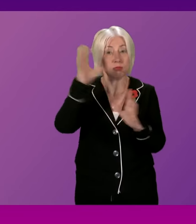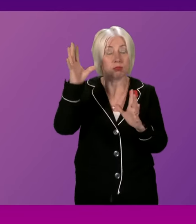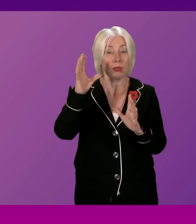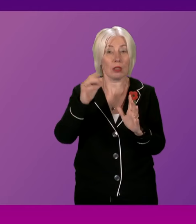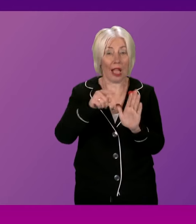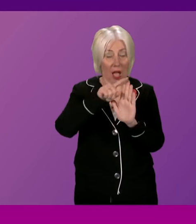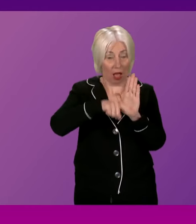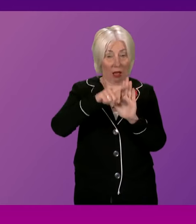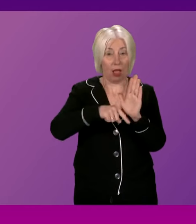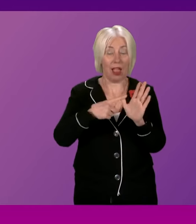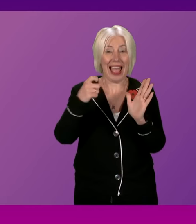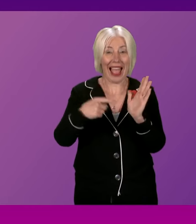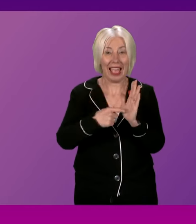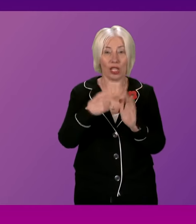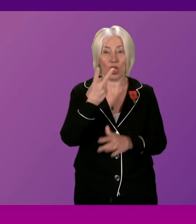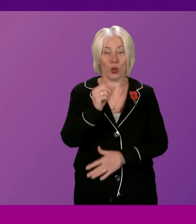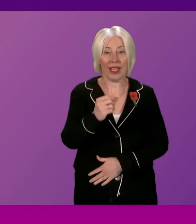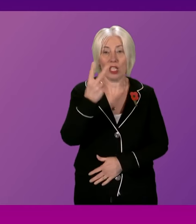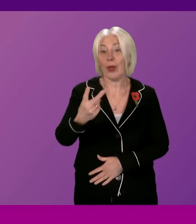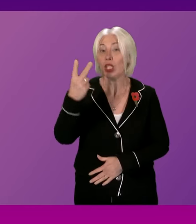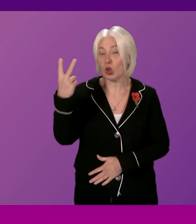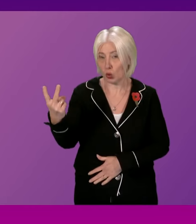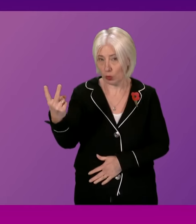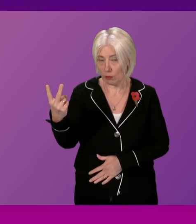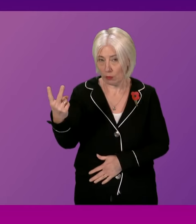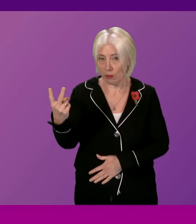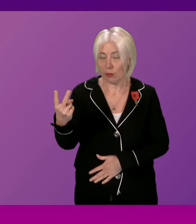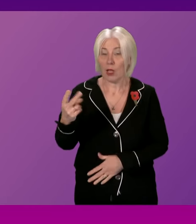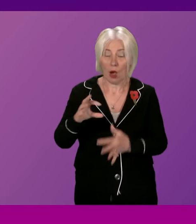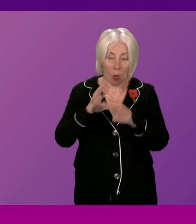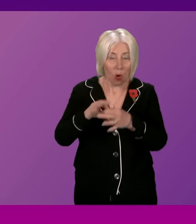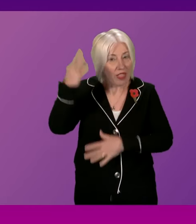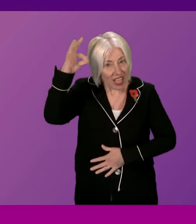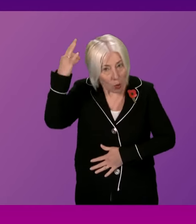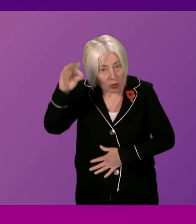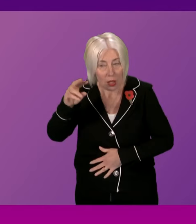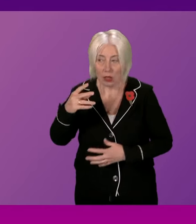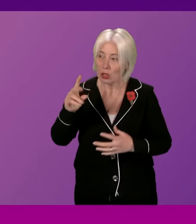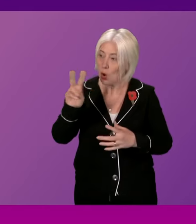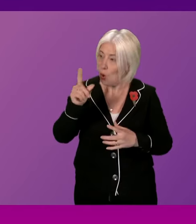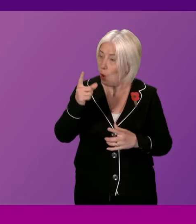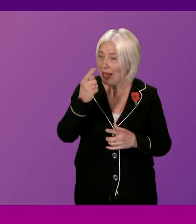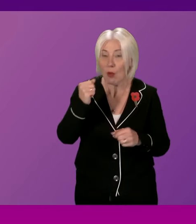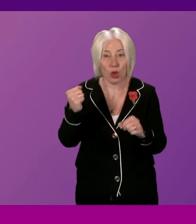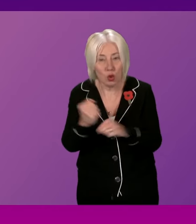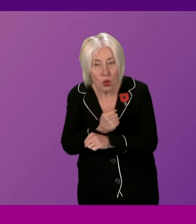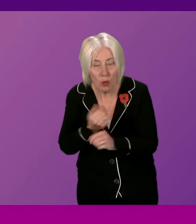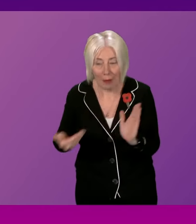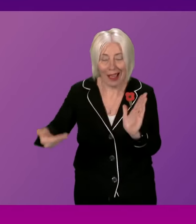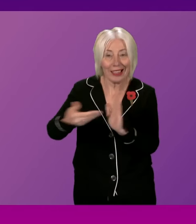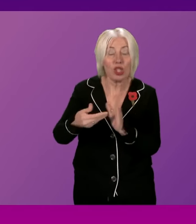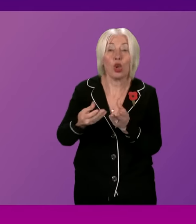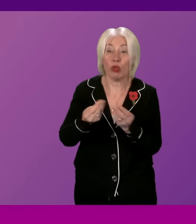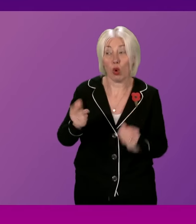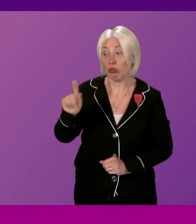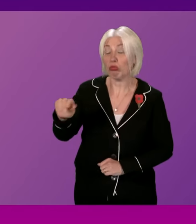Article Act 2022. We continue to work with our local authorities to see what more we can do in relation to additional resource that is a